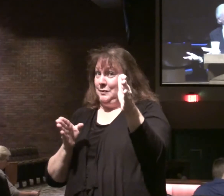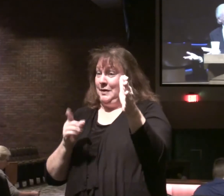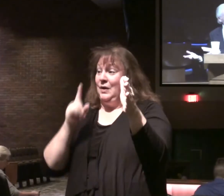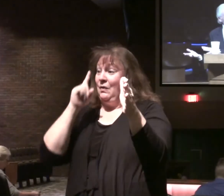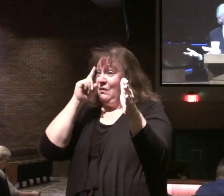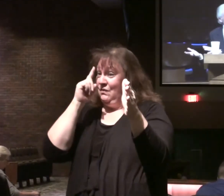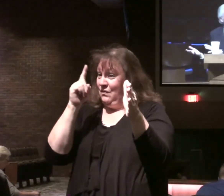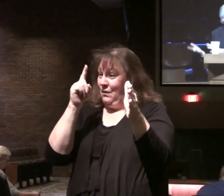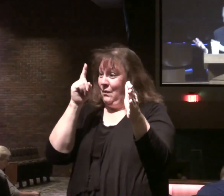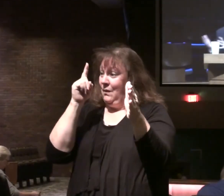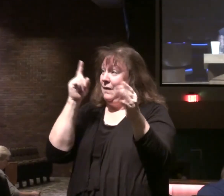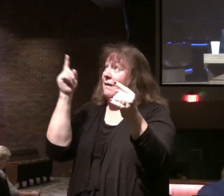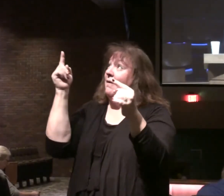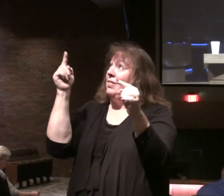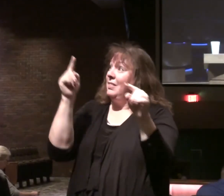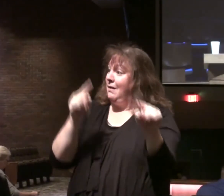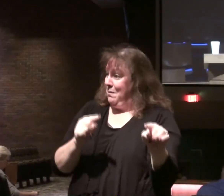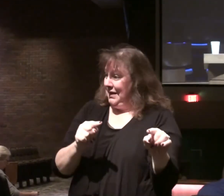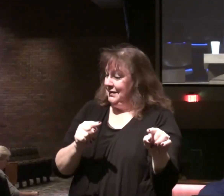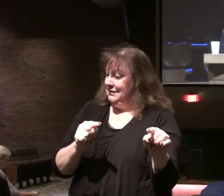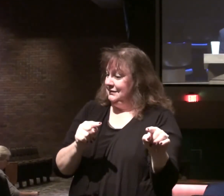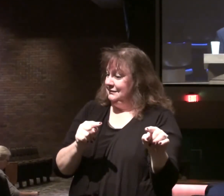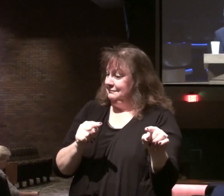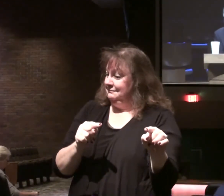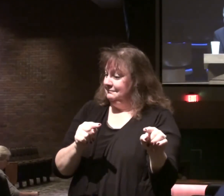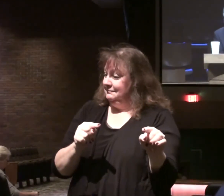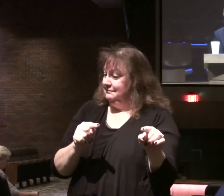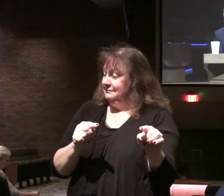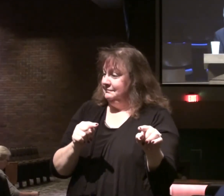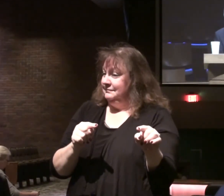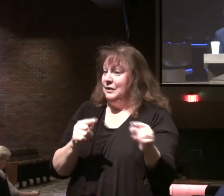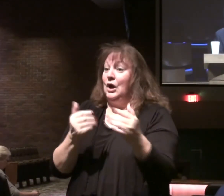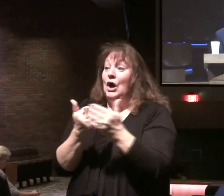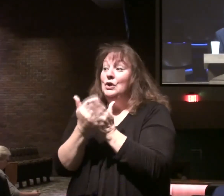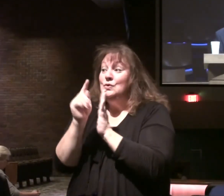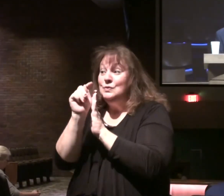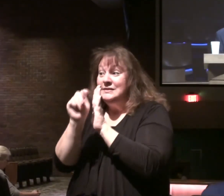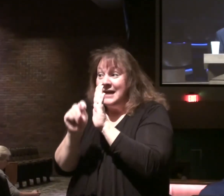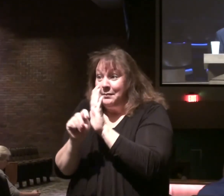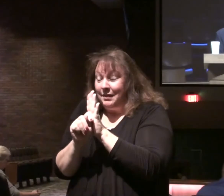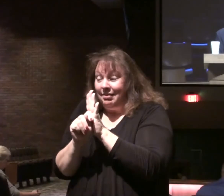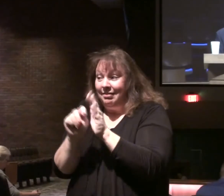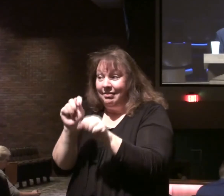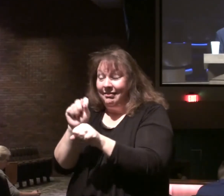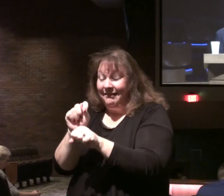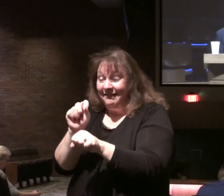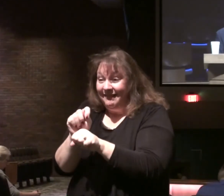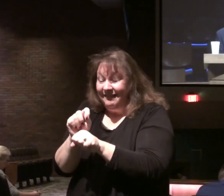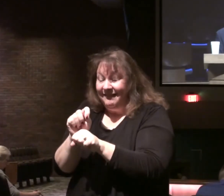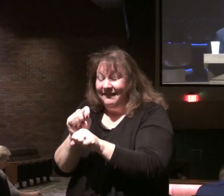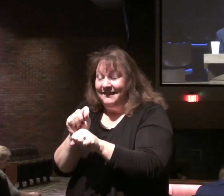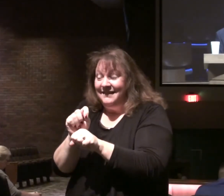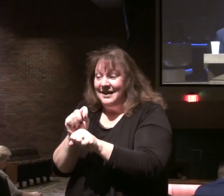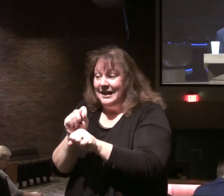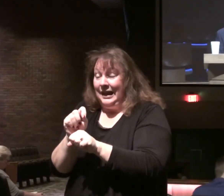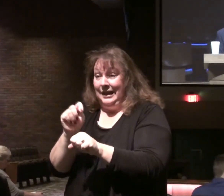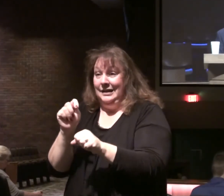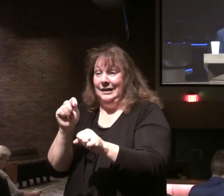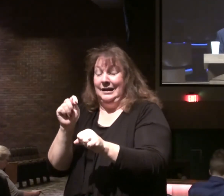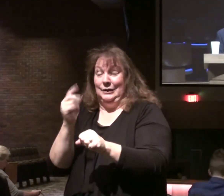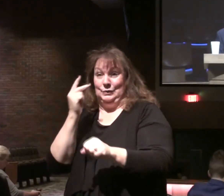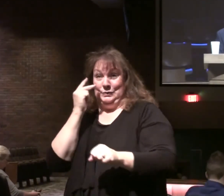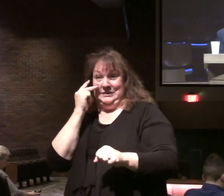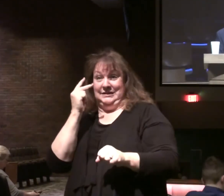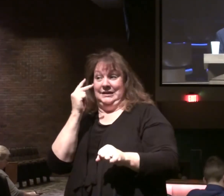coming. Of. Rebuilt temple. And witness. The